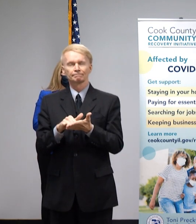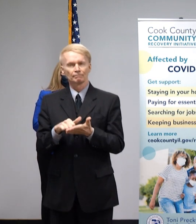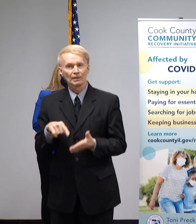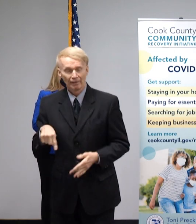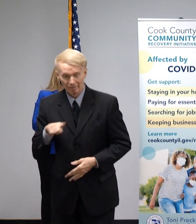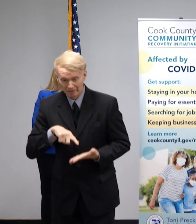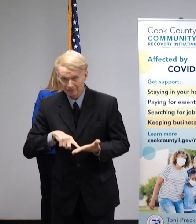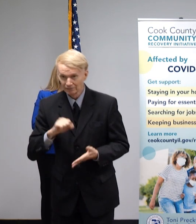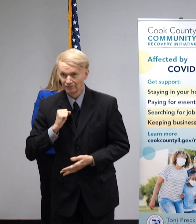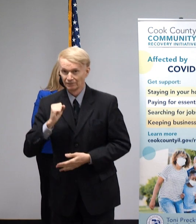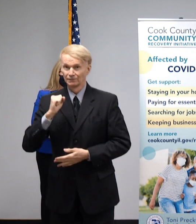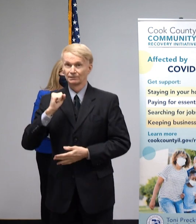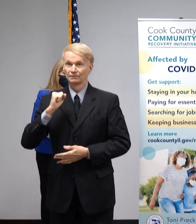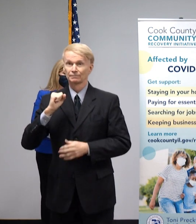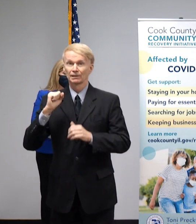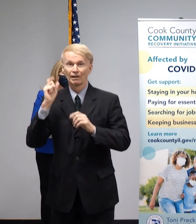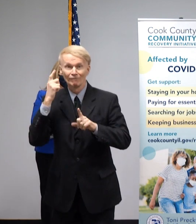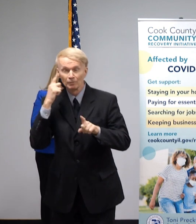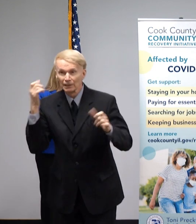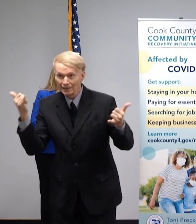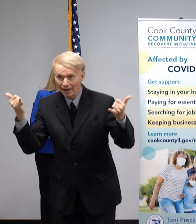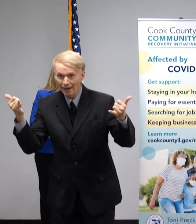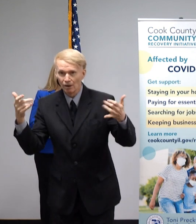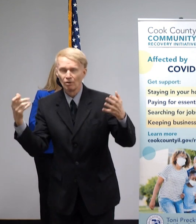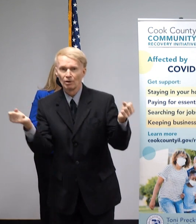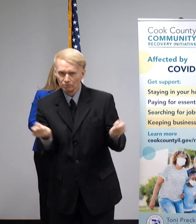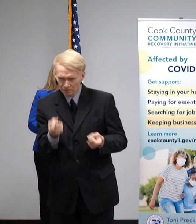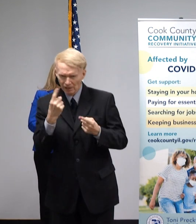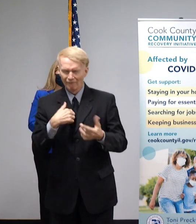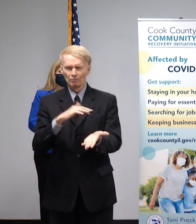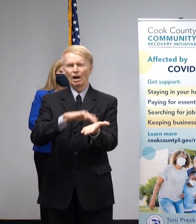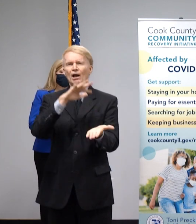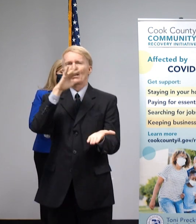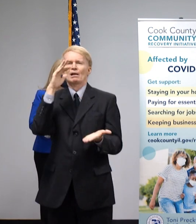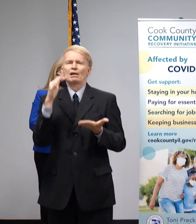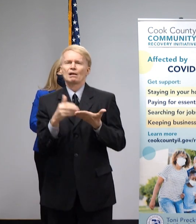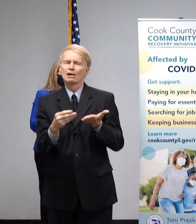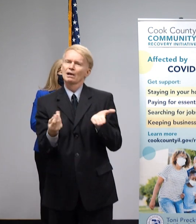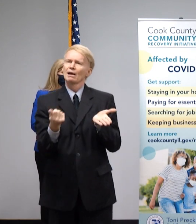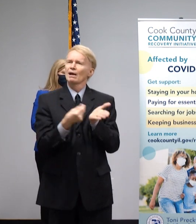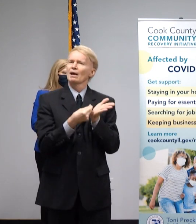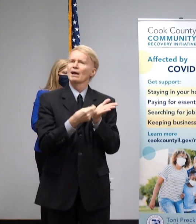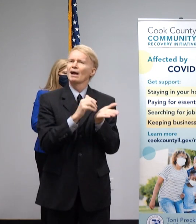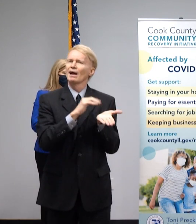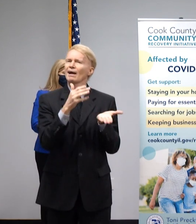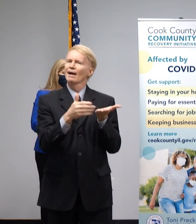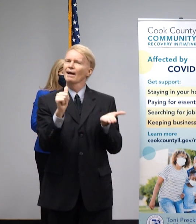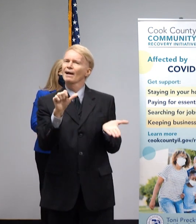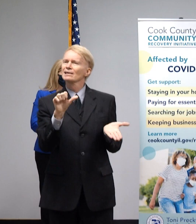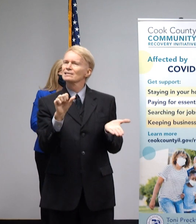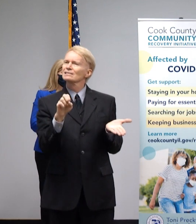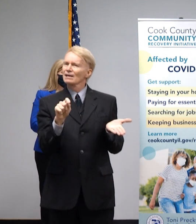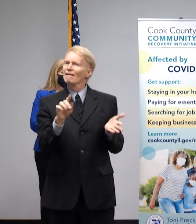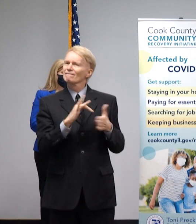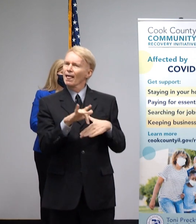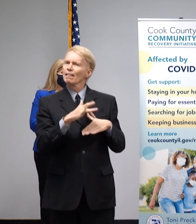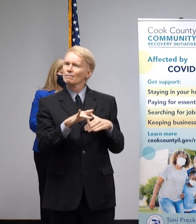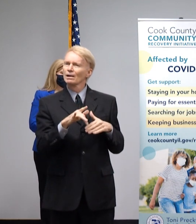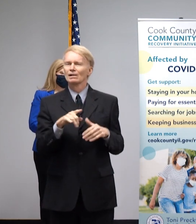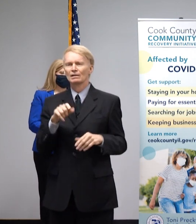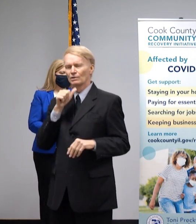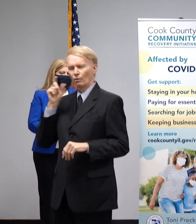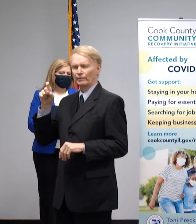that there are a ton of assets right here in our communities and that our families don't need patriarchal approaches and